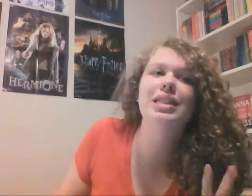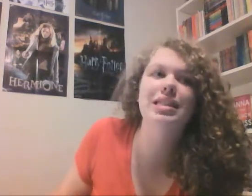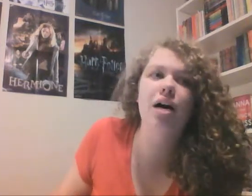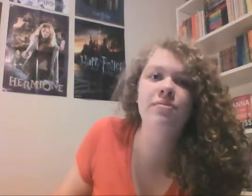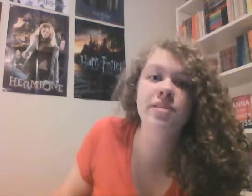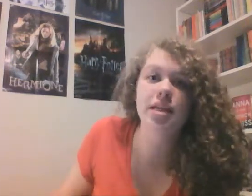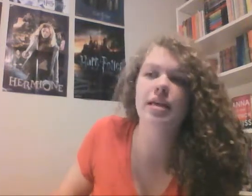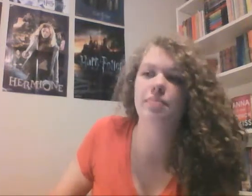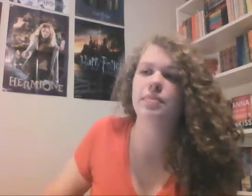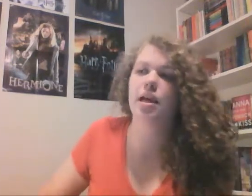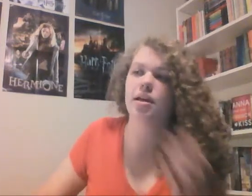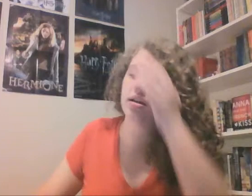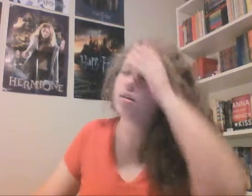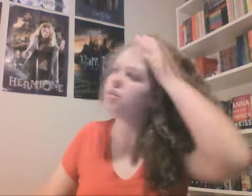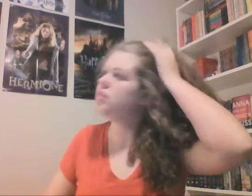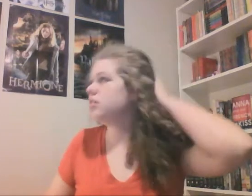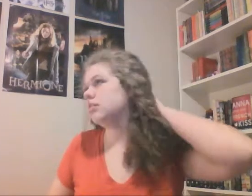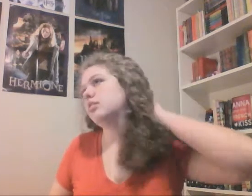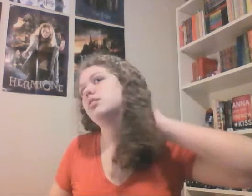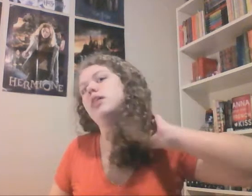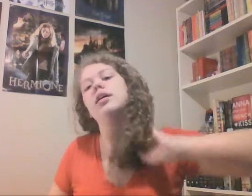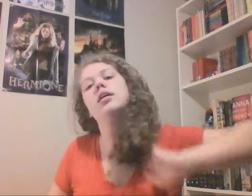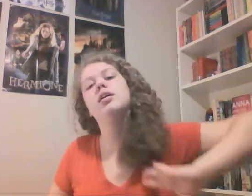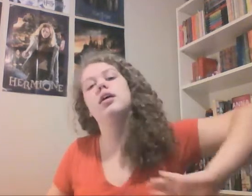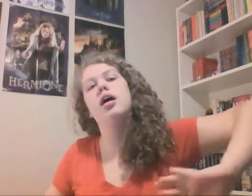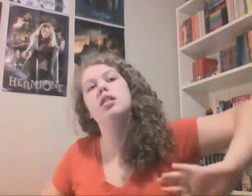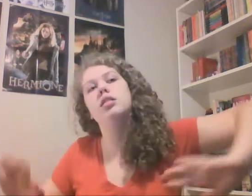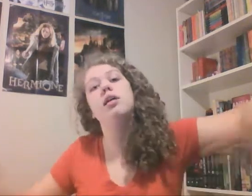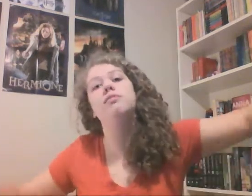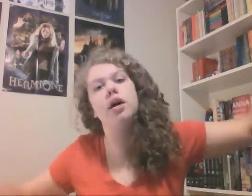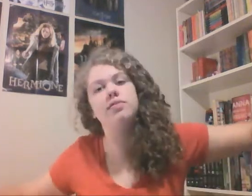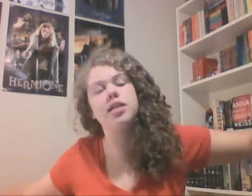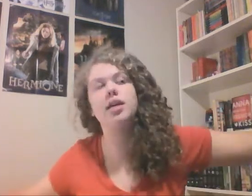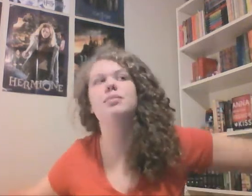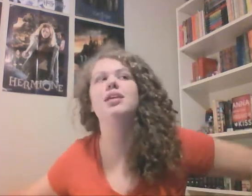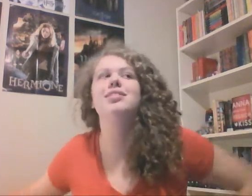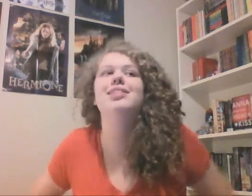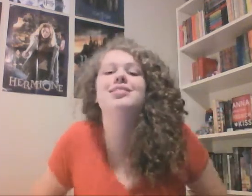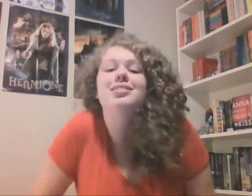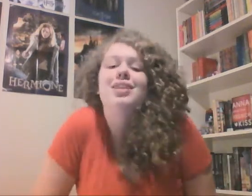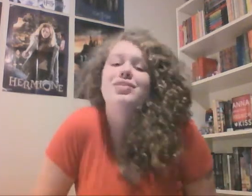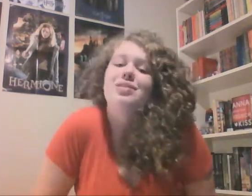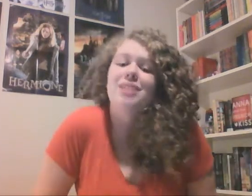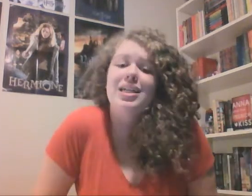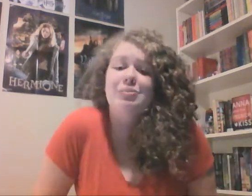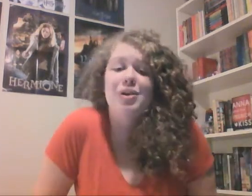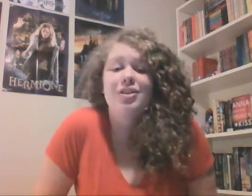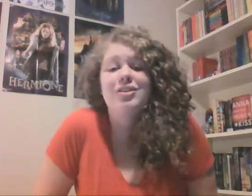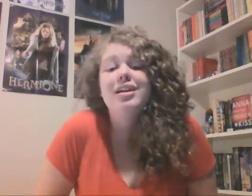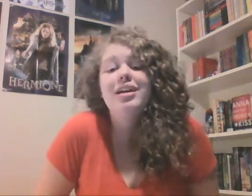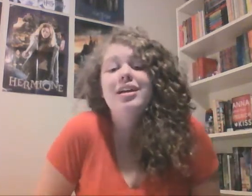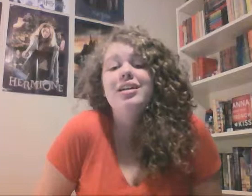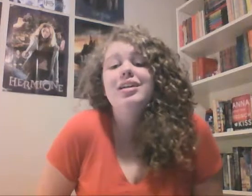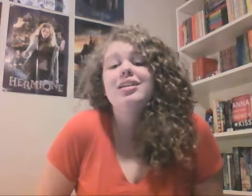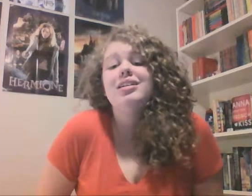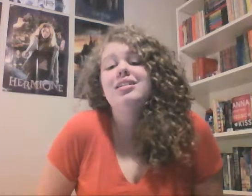loves him. Like, like love loves him. And Jace just loves him like a brother. And